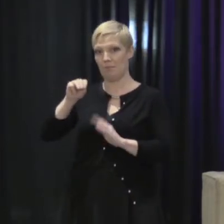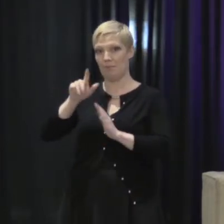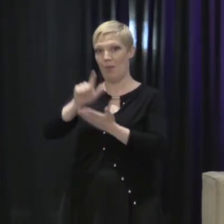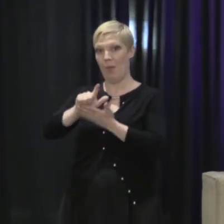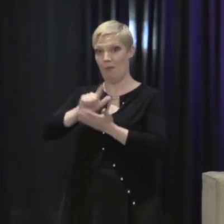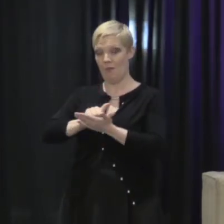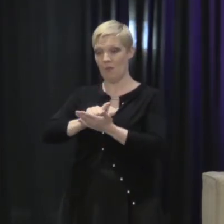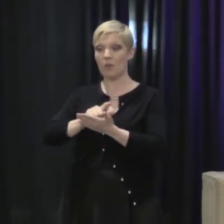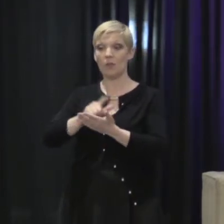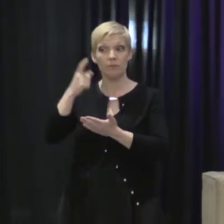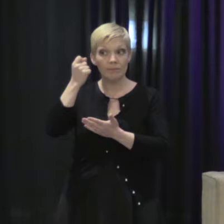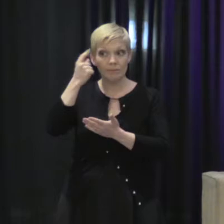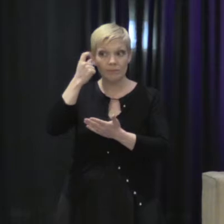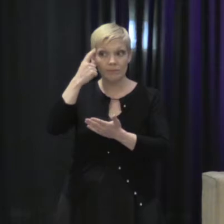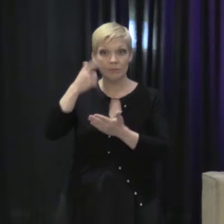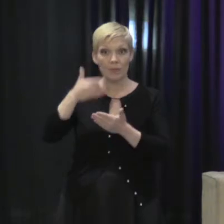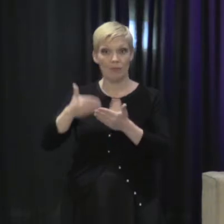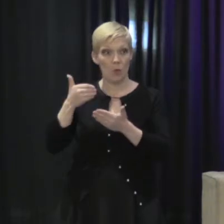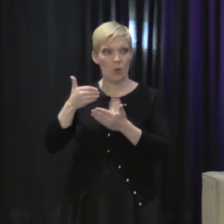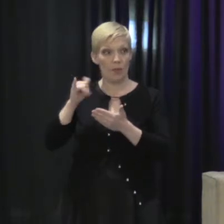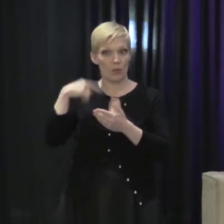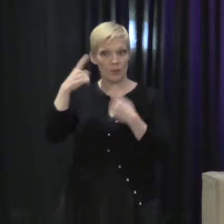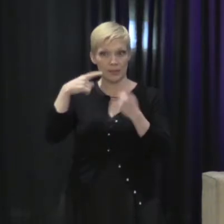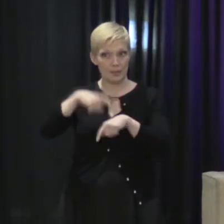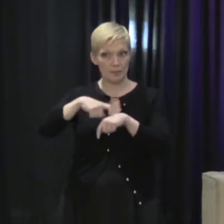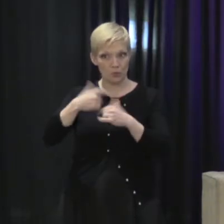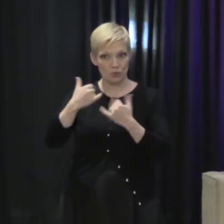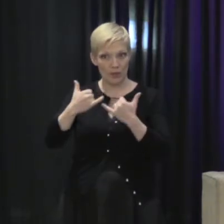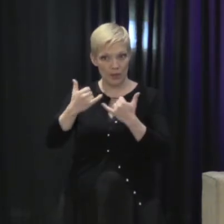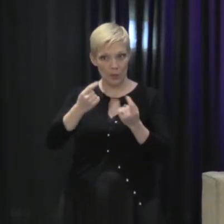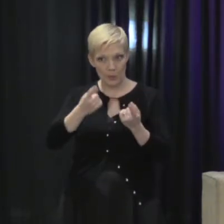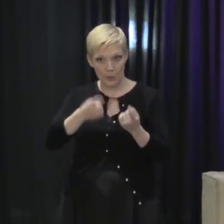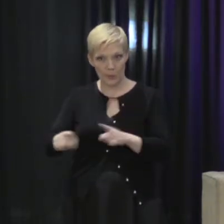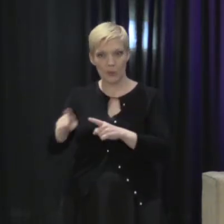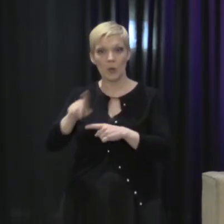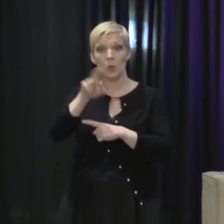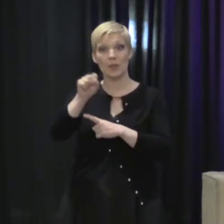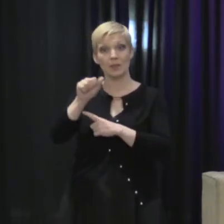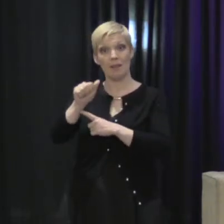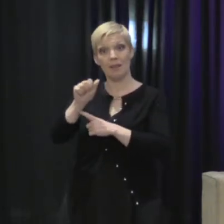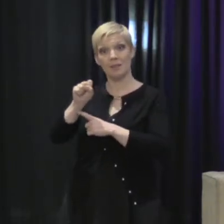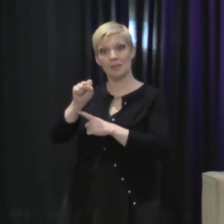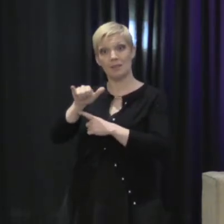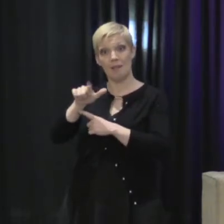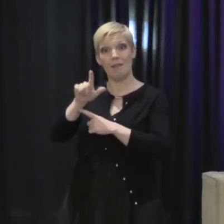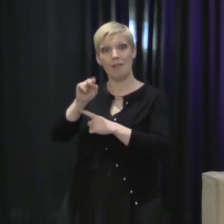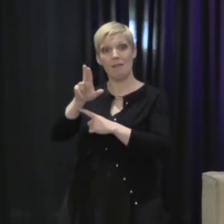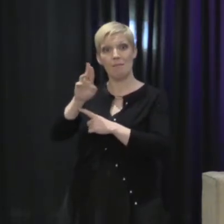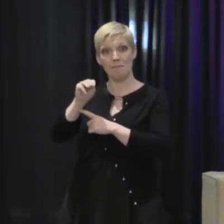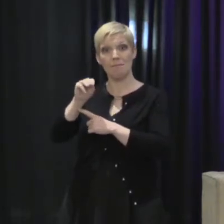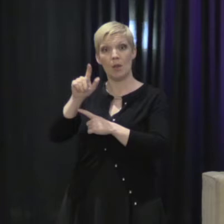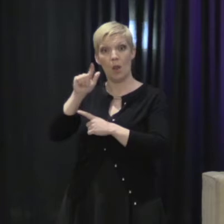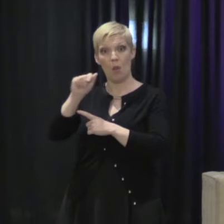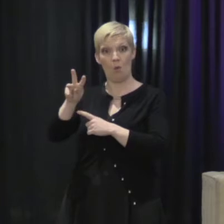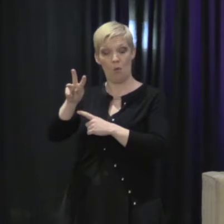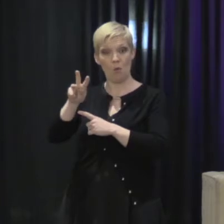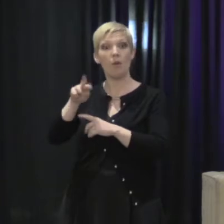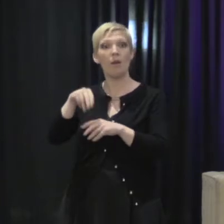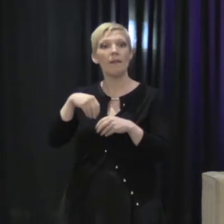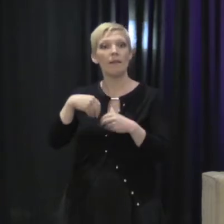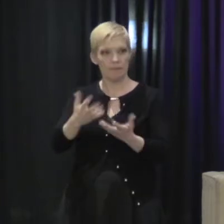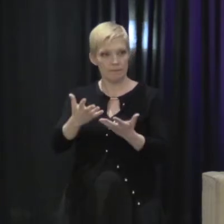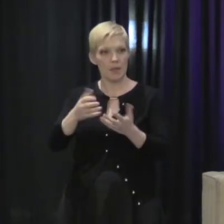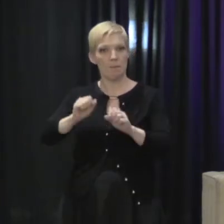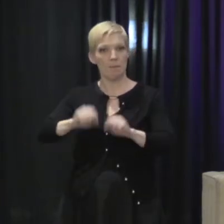before this crazy moment that we're in, U.S. asylum law actually gave the possibility of